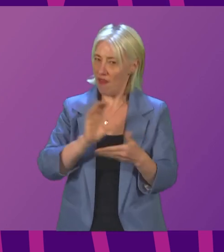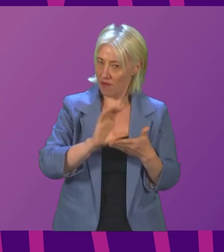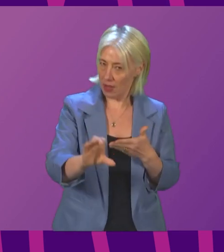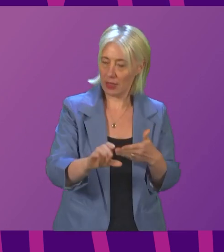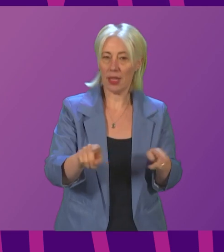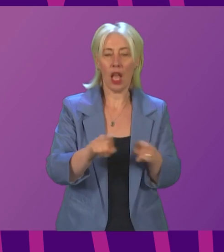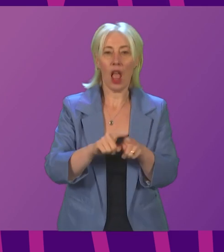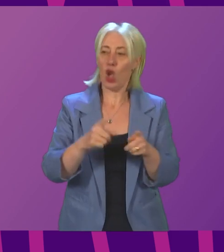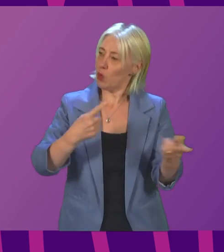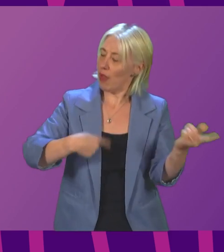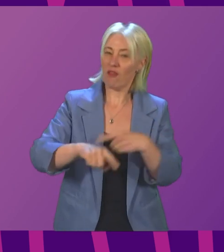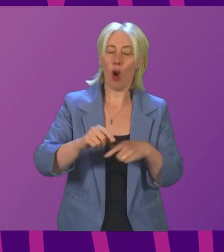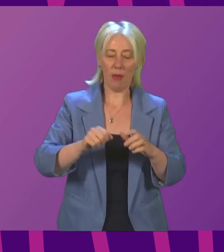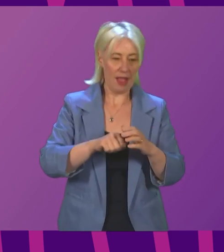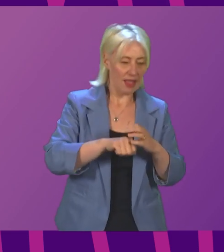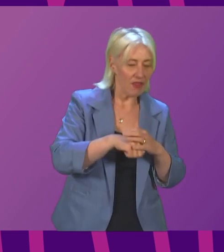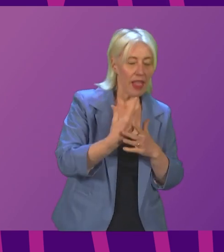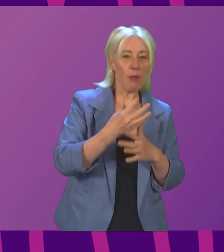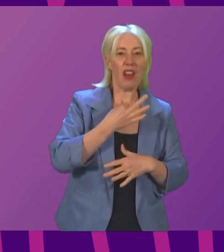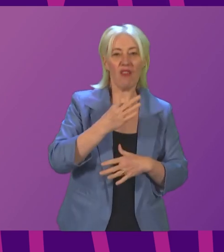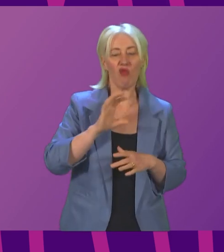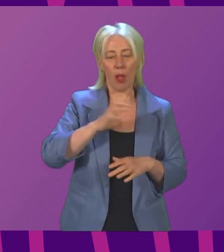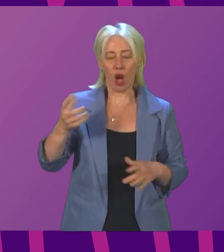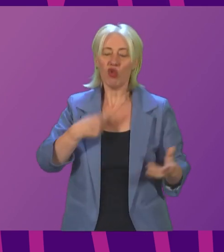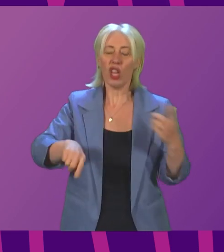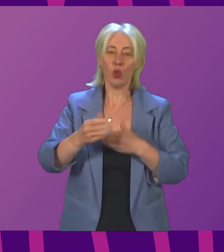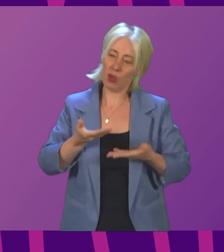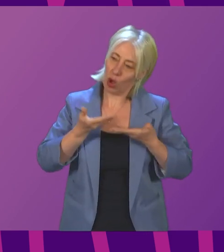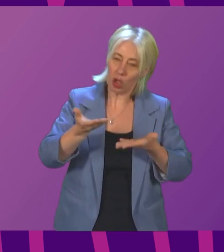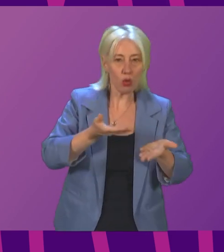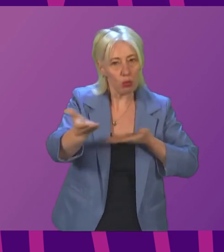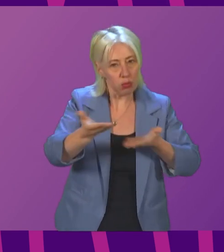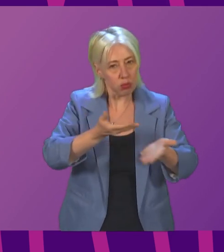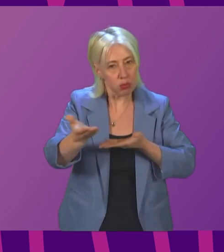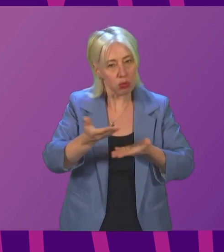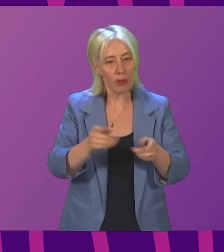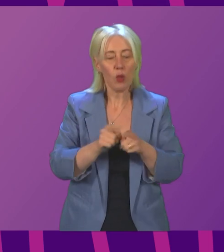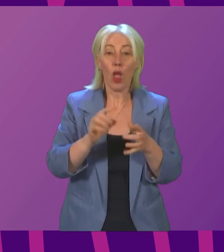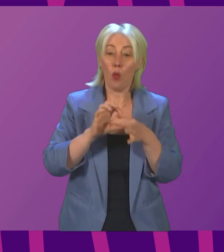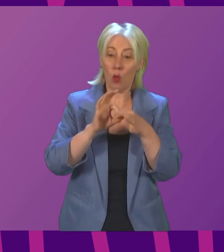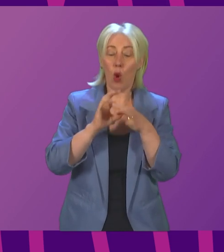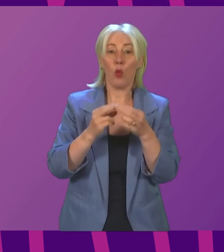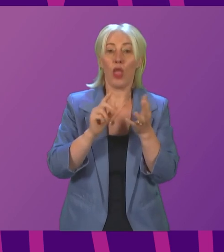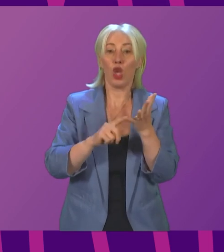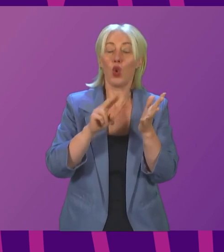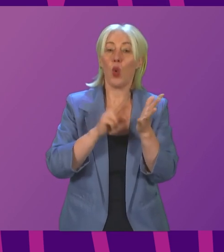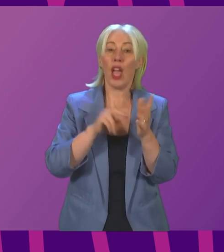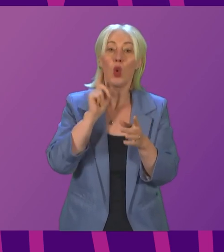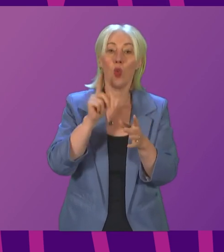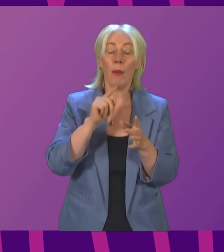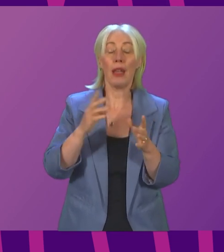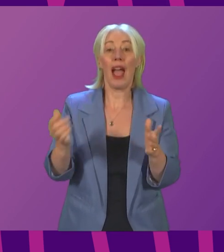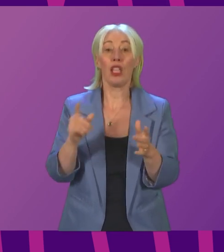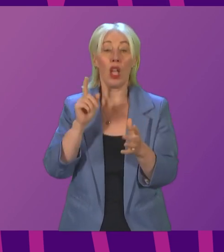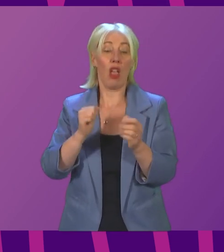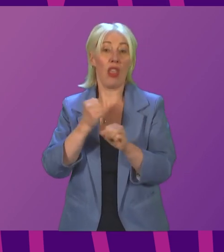to voices from developing and vulnerable countries. And in partnership with UN Women, we launched the Glasgow Women's Leadership